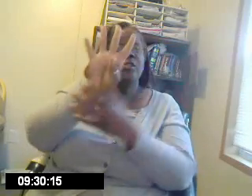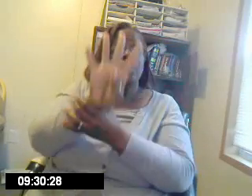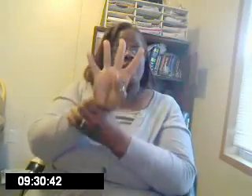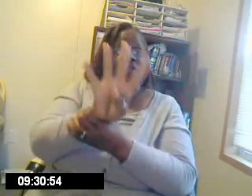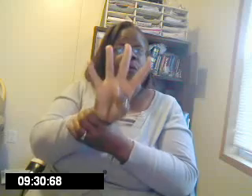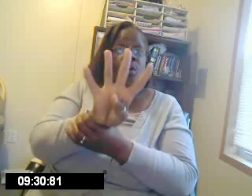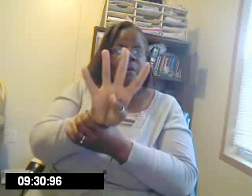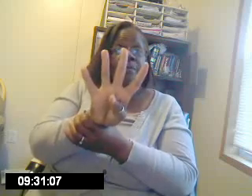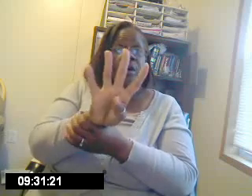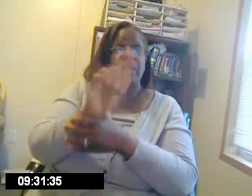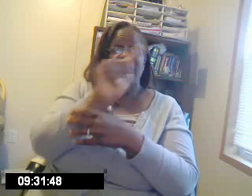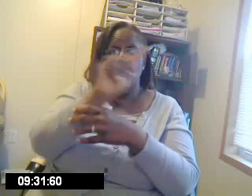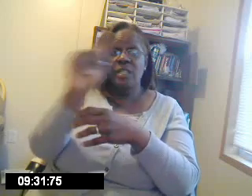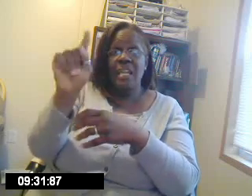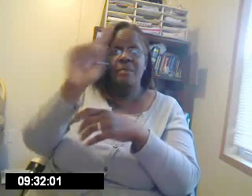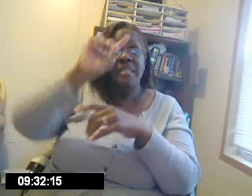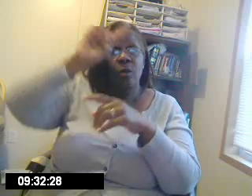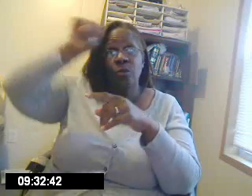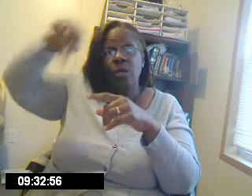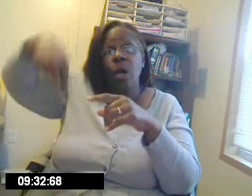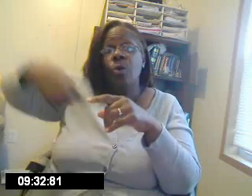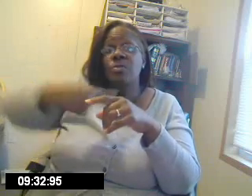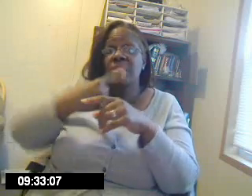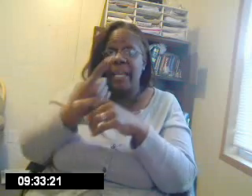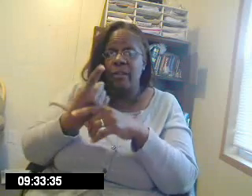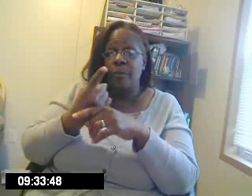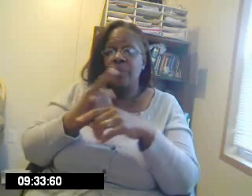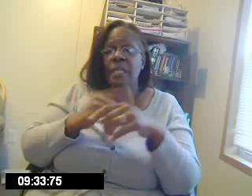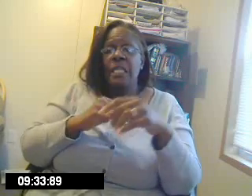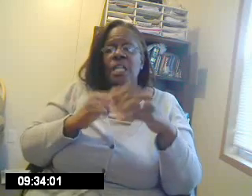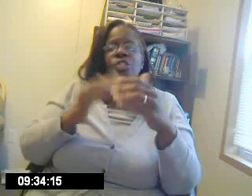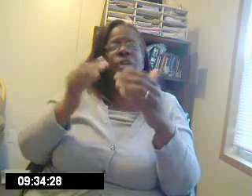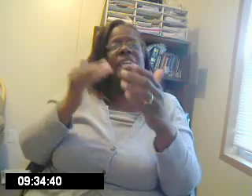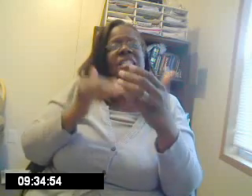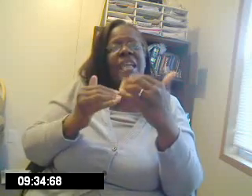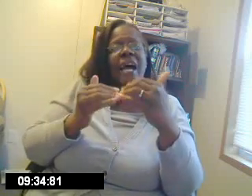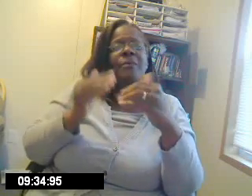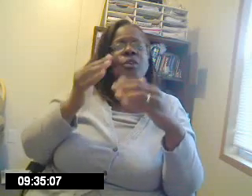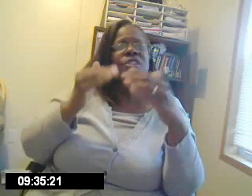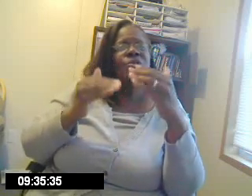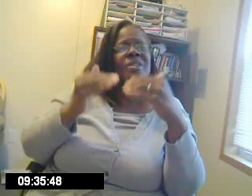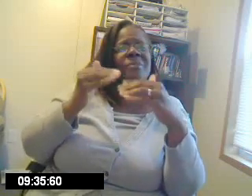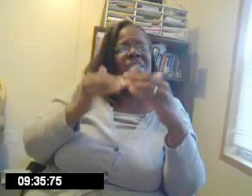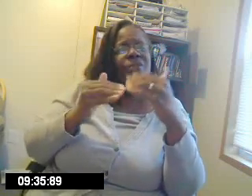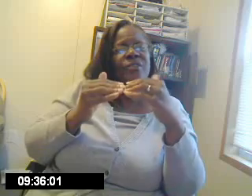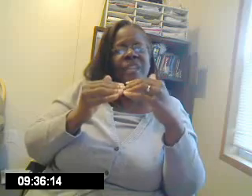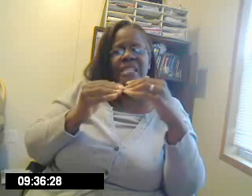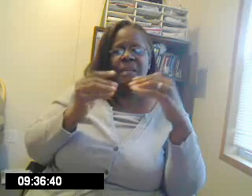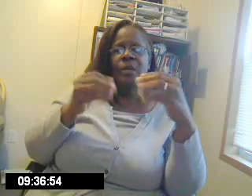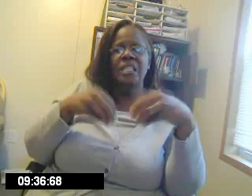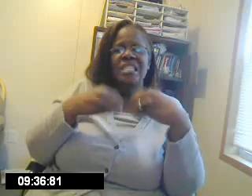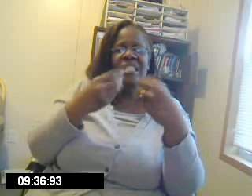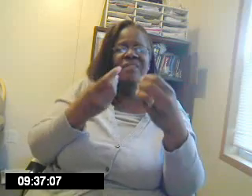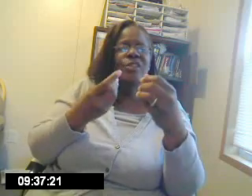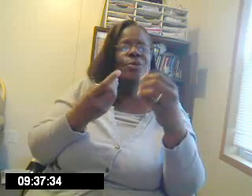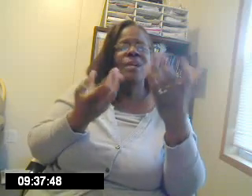They do. It's four. Okay. Four times they go through the whole cycle. So each time you can do some different things. I'm going to just give you.